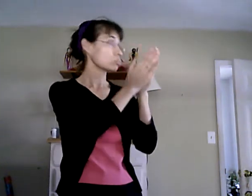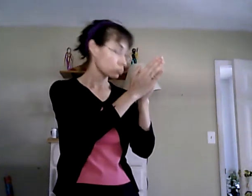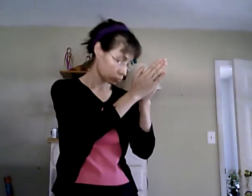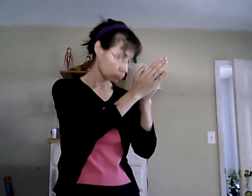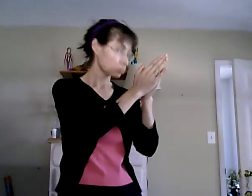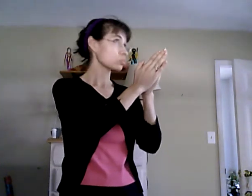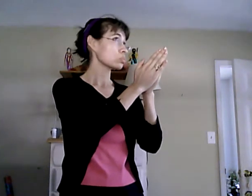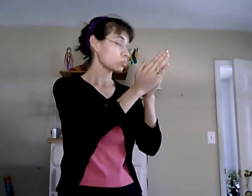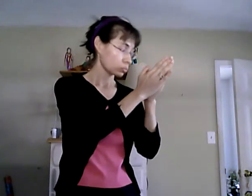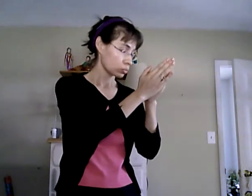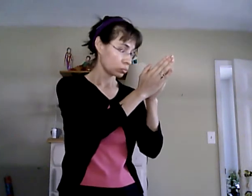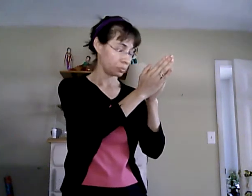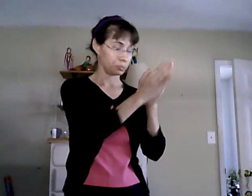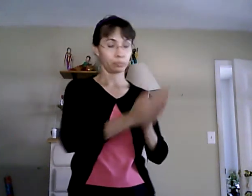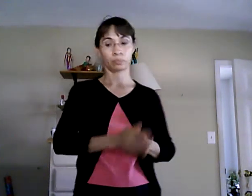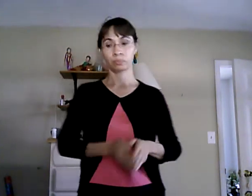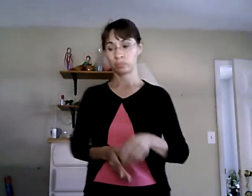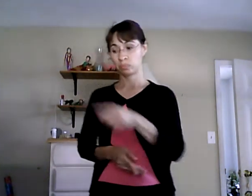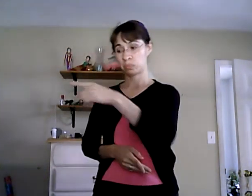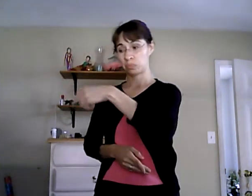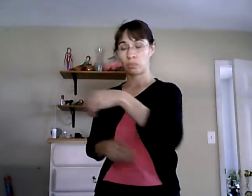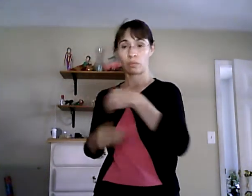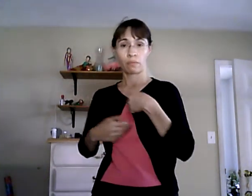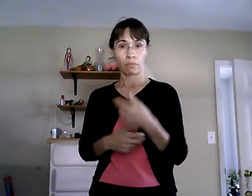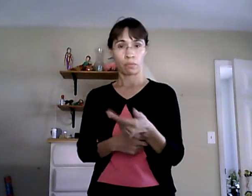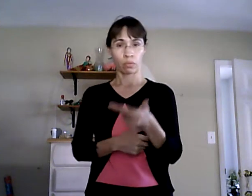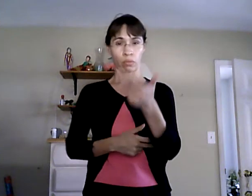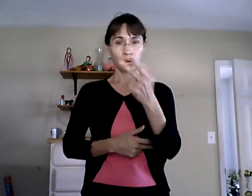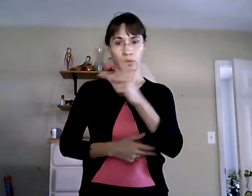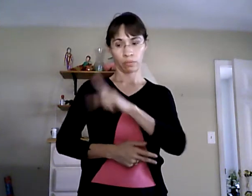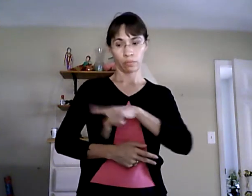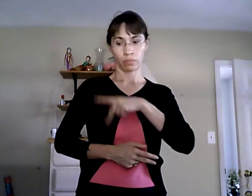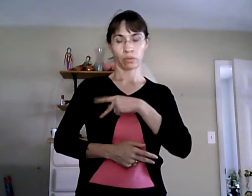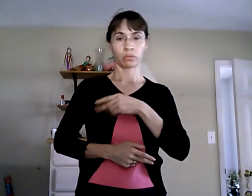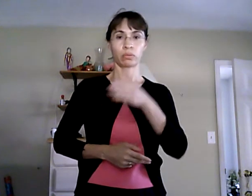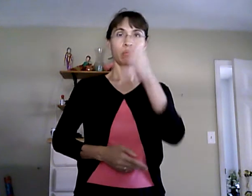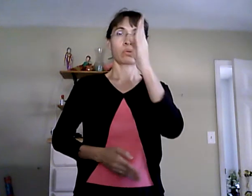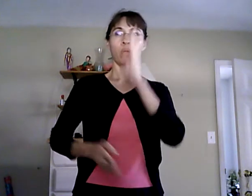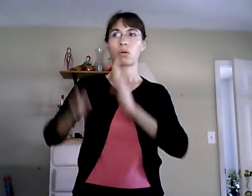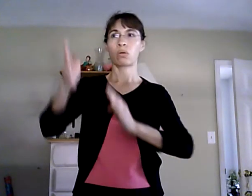they have three personal gods which is Shiva